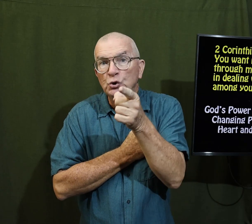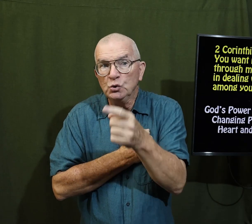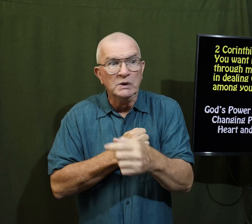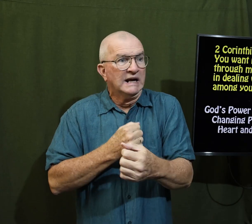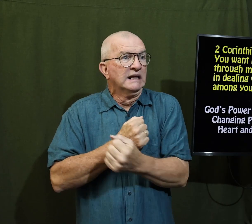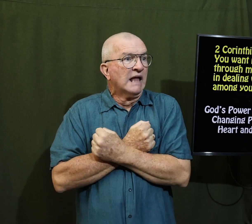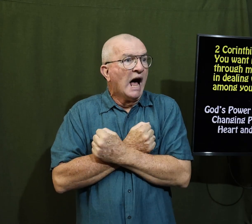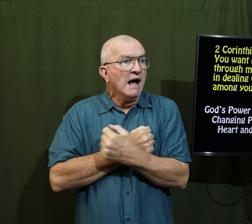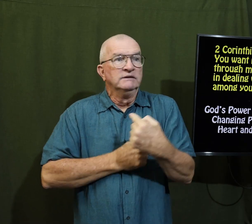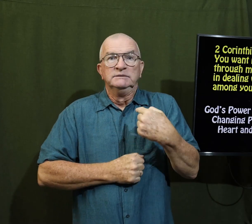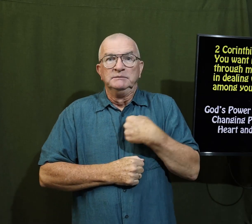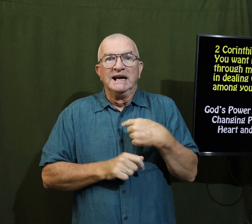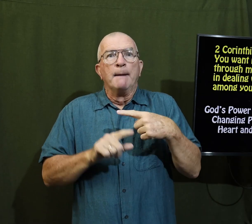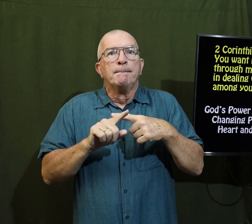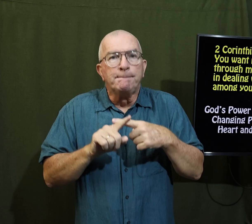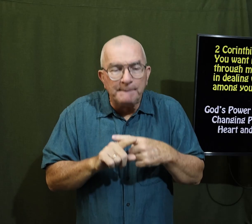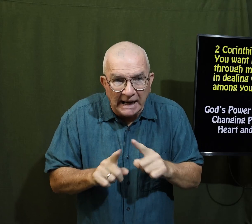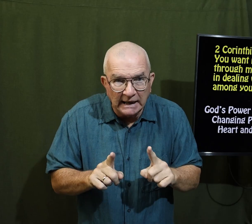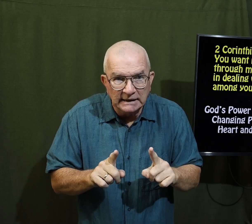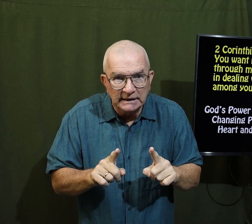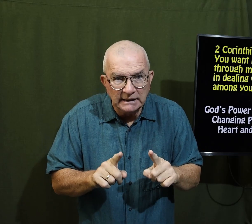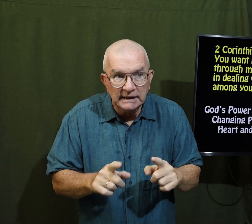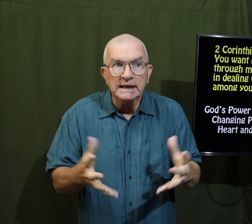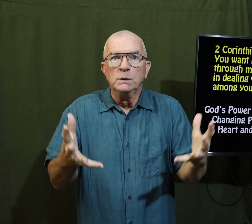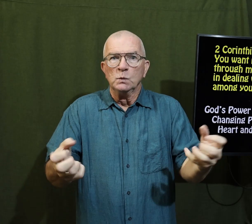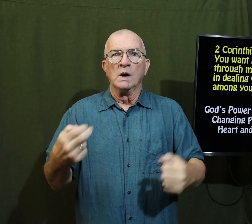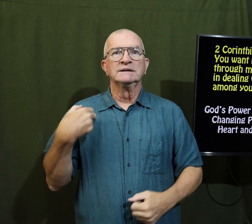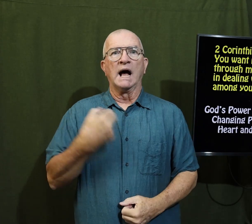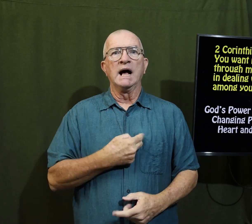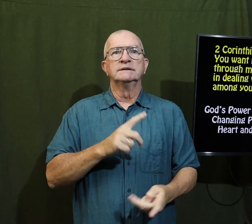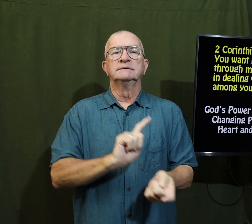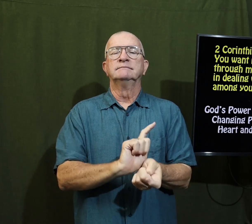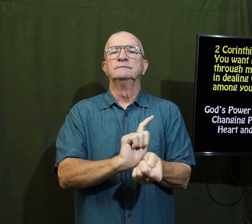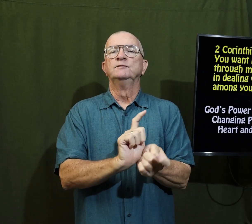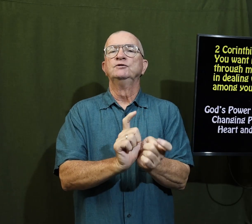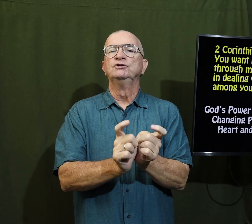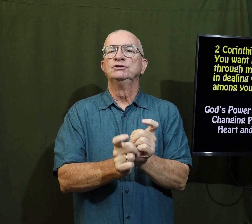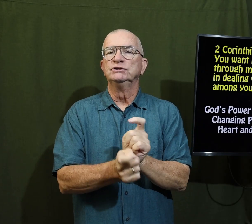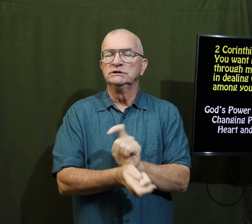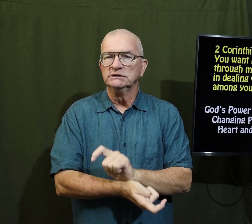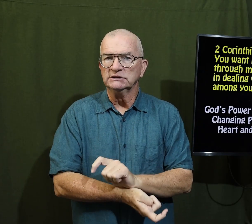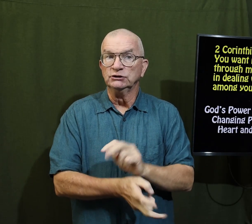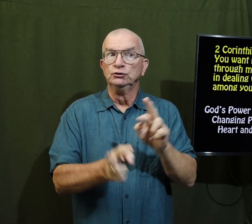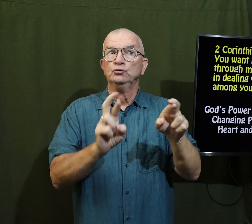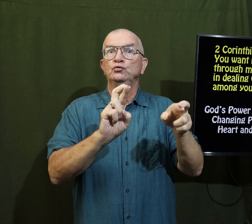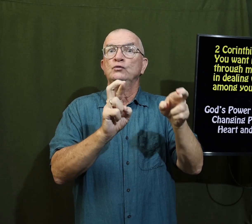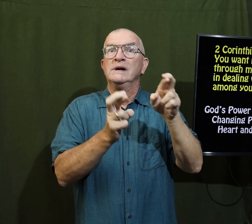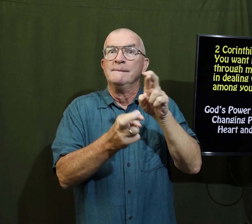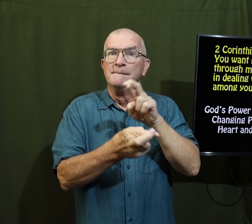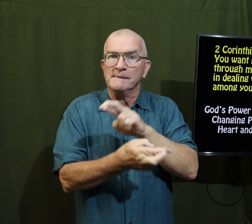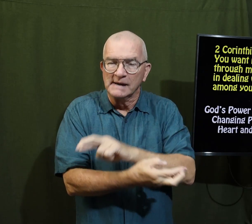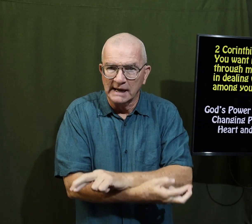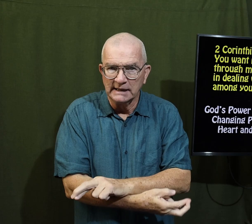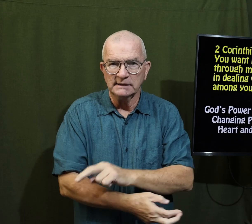God loves you he loves me but he wants us to change to repent